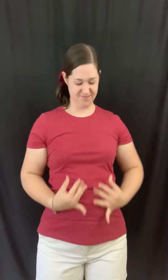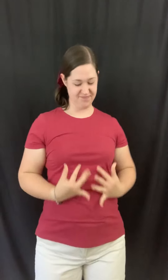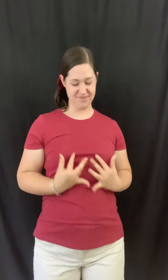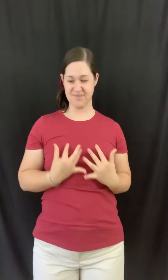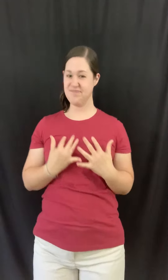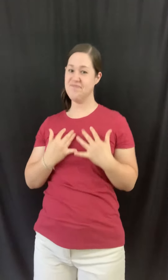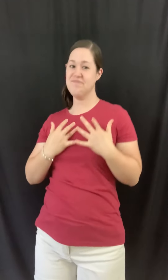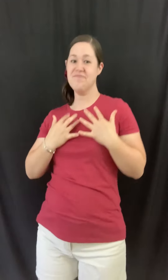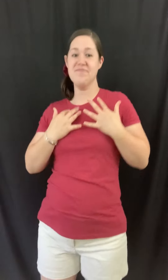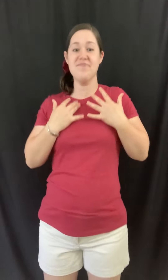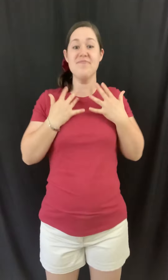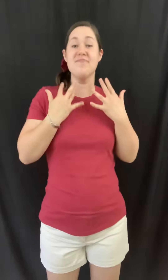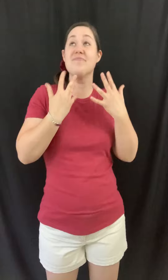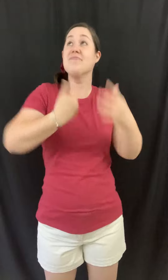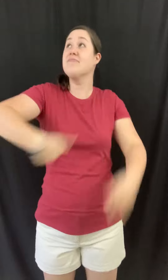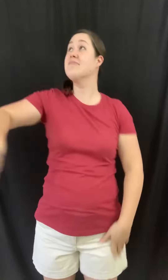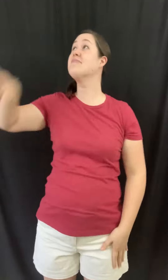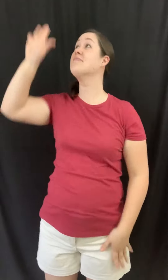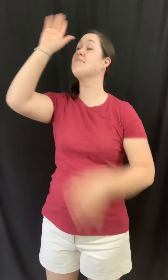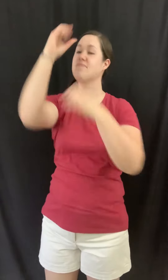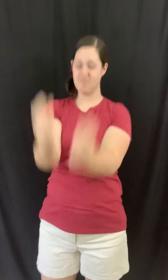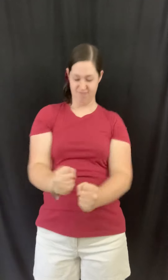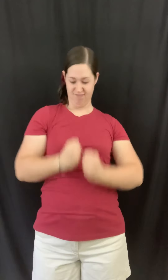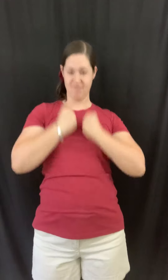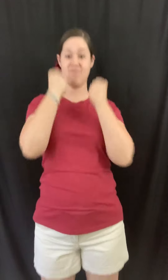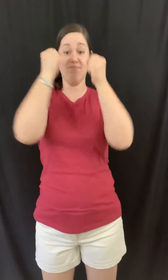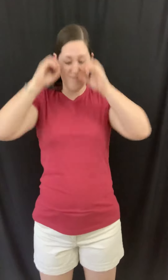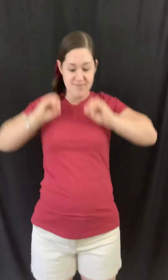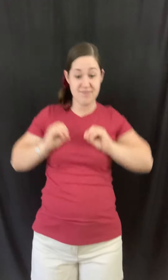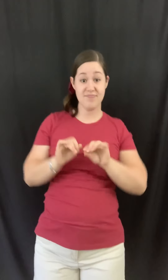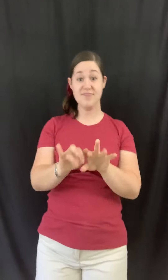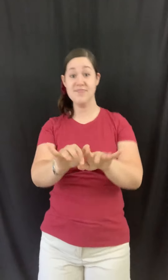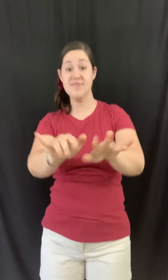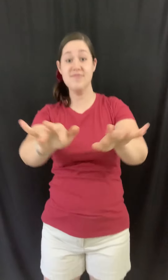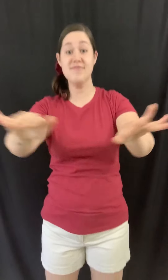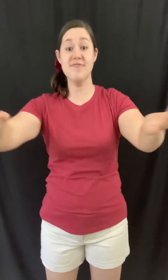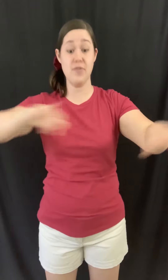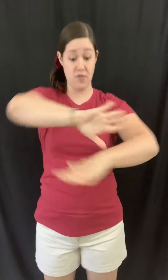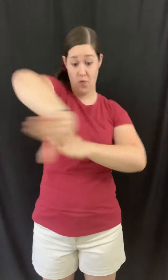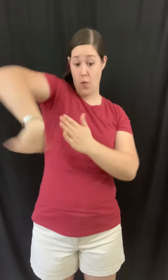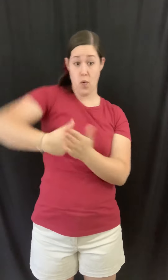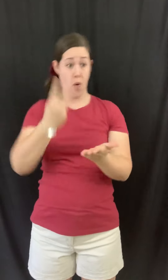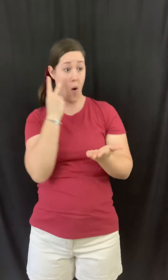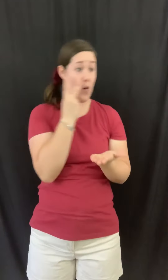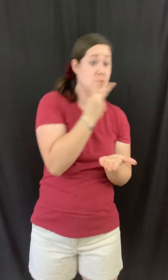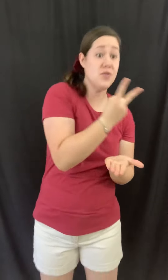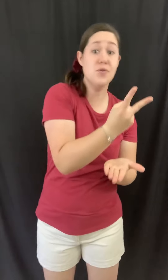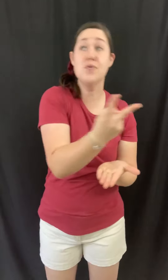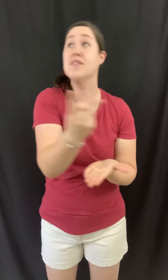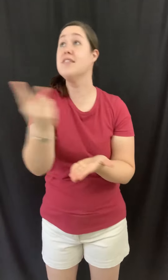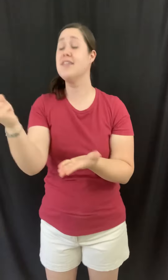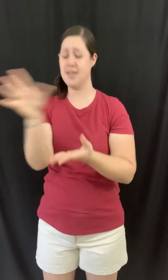of me Unreash your power Unreash For all to see